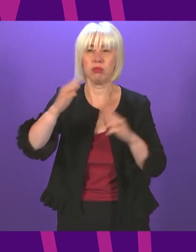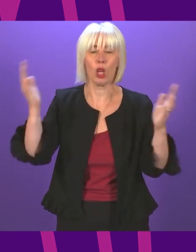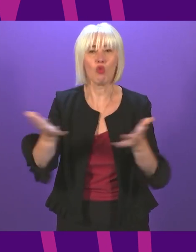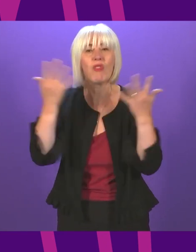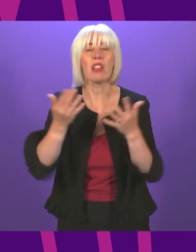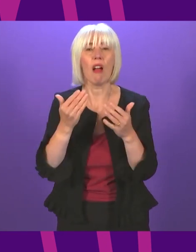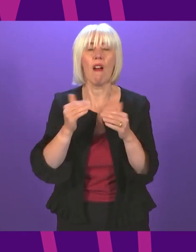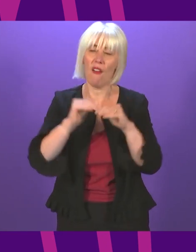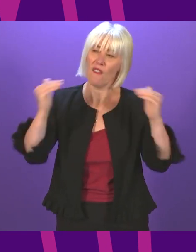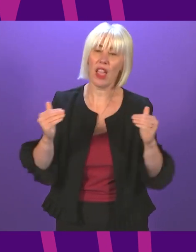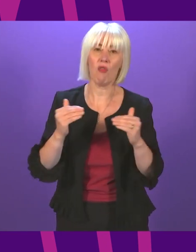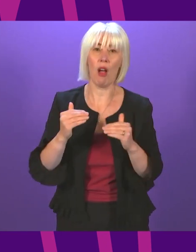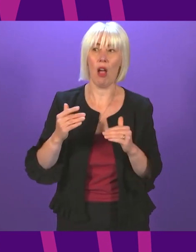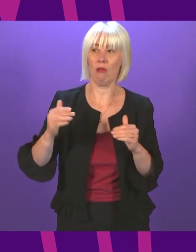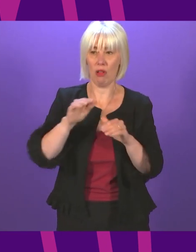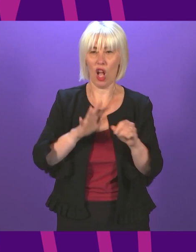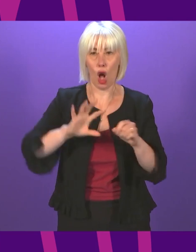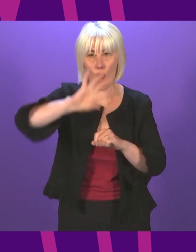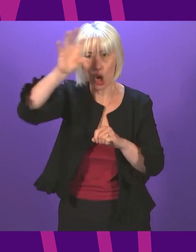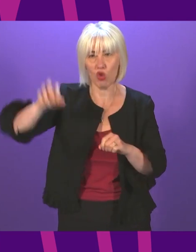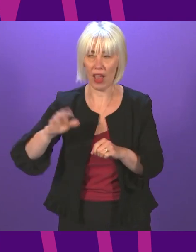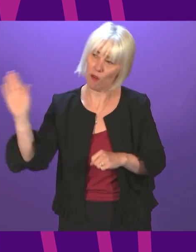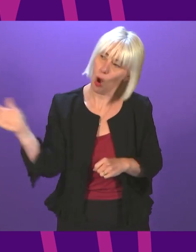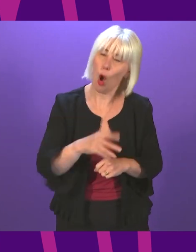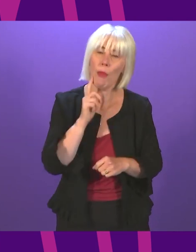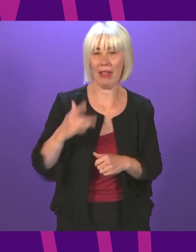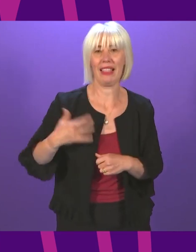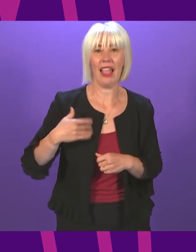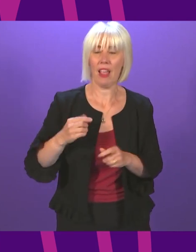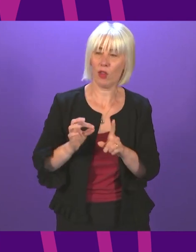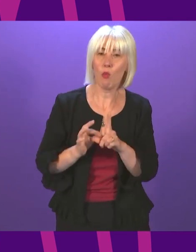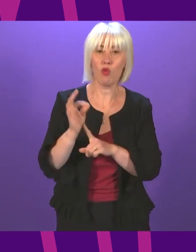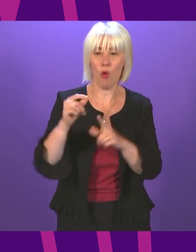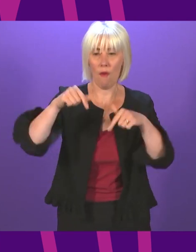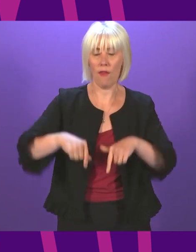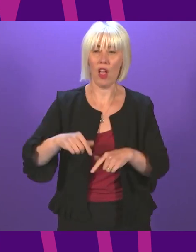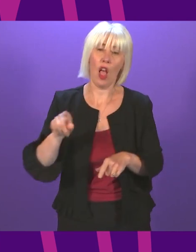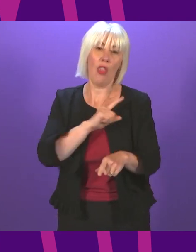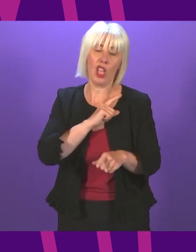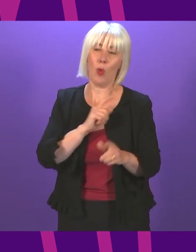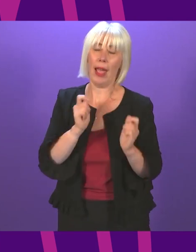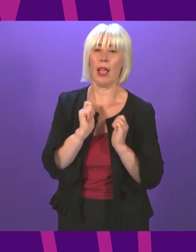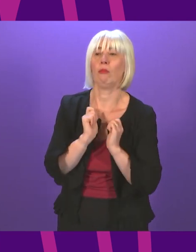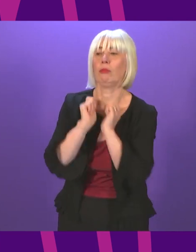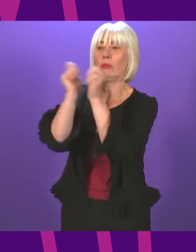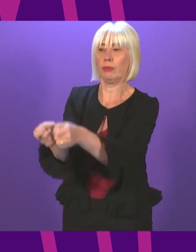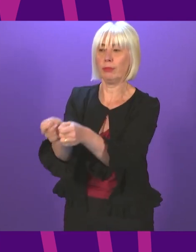people's lives across Scotland better. For all these reasons, I enthusiastically commend it to the chamber.